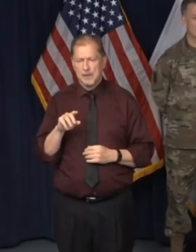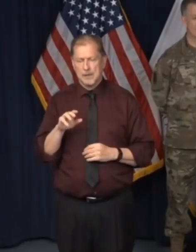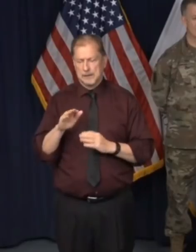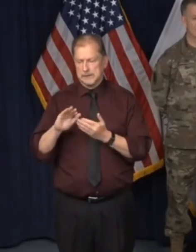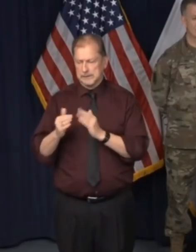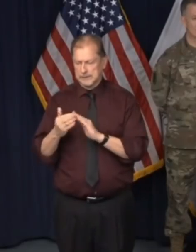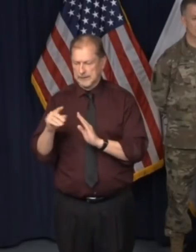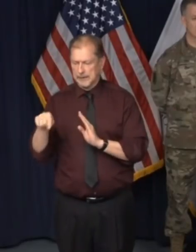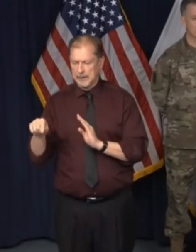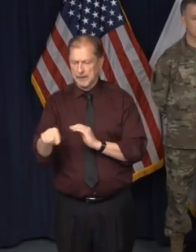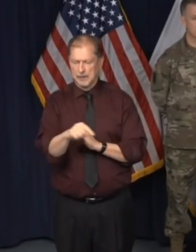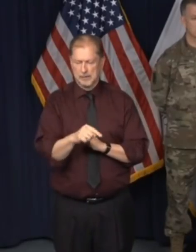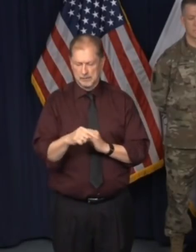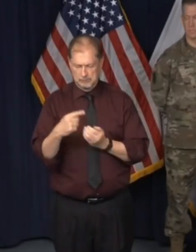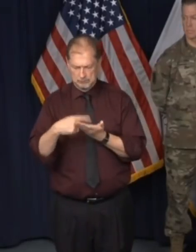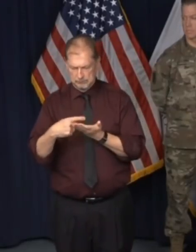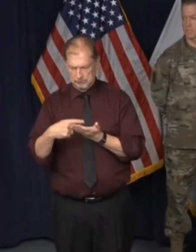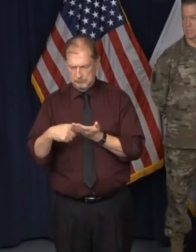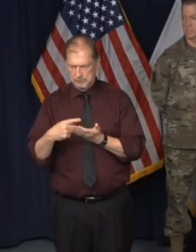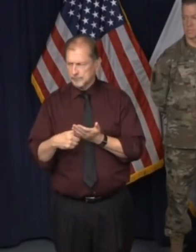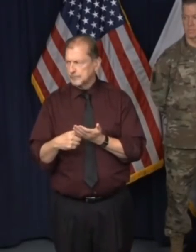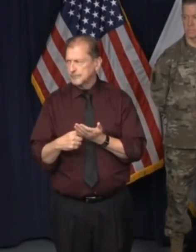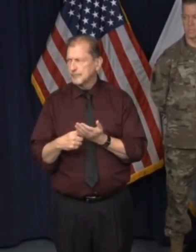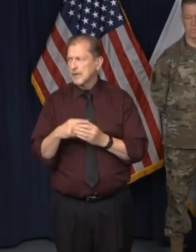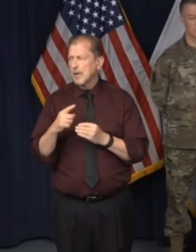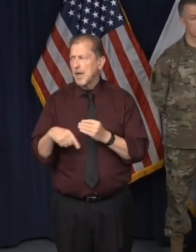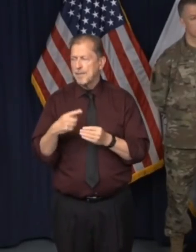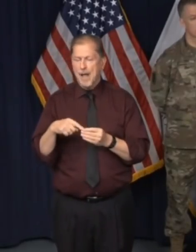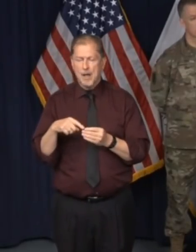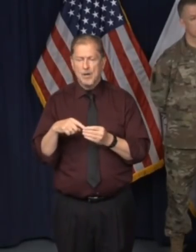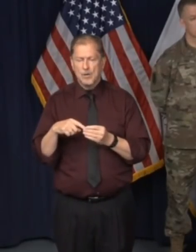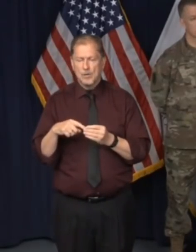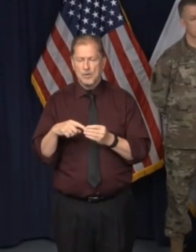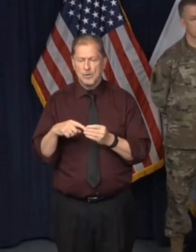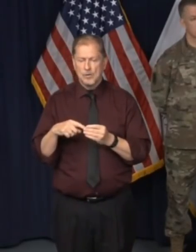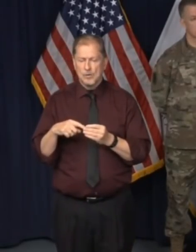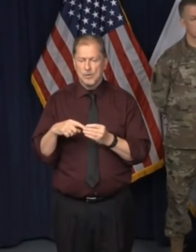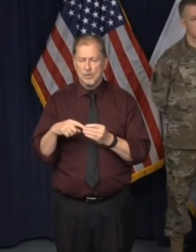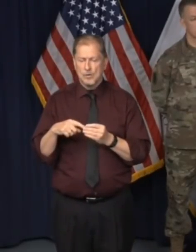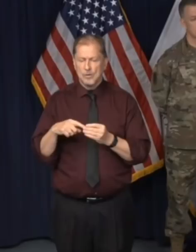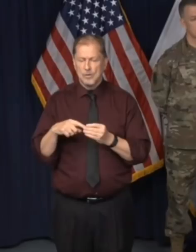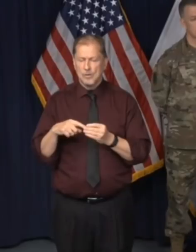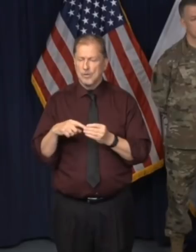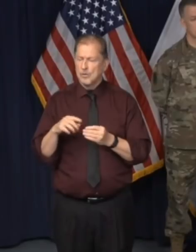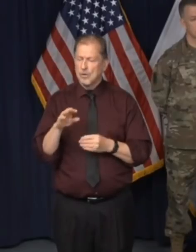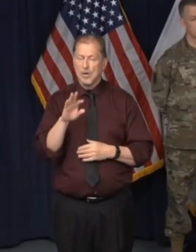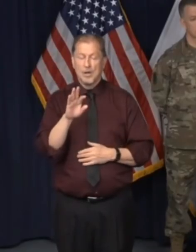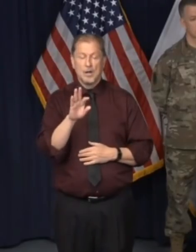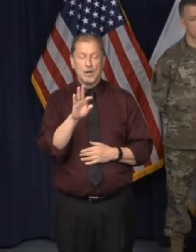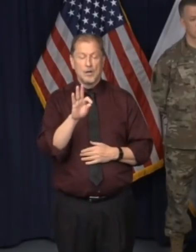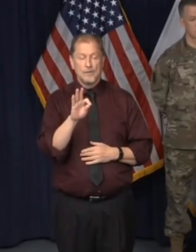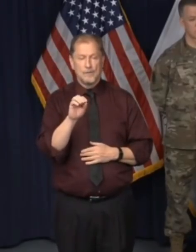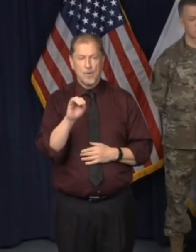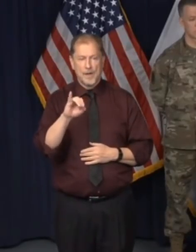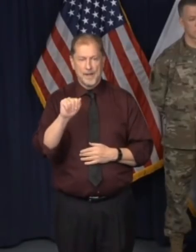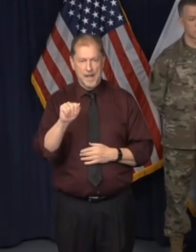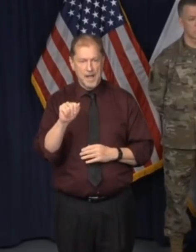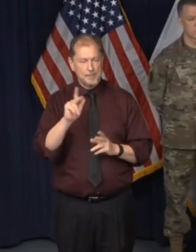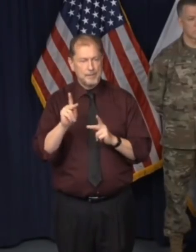General Raul to issue an advisory opinion, allowing local governments to delay the fulfillment of FOIA requests until the stay at home order is lifted?